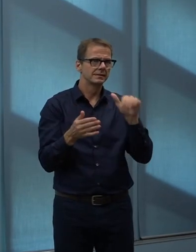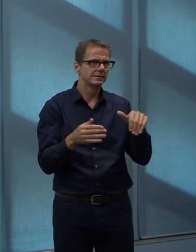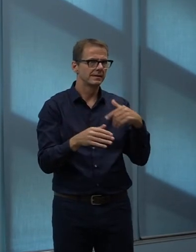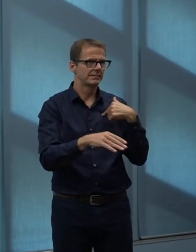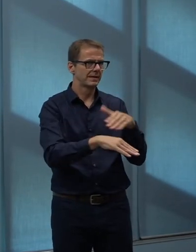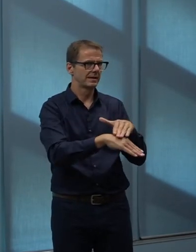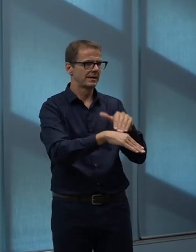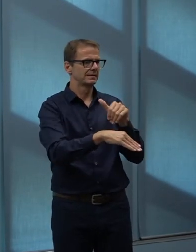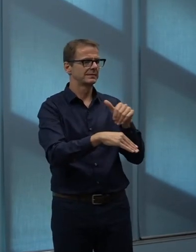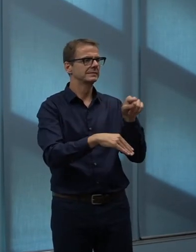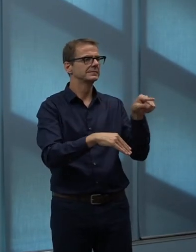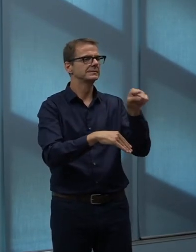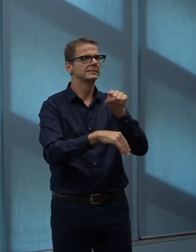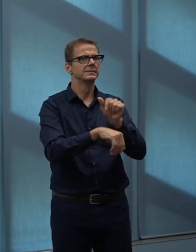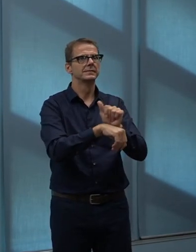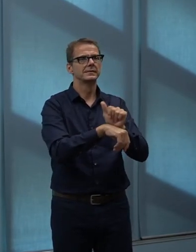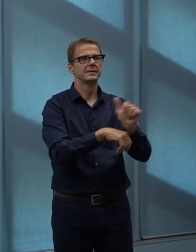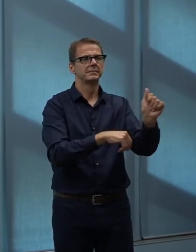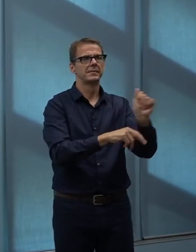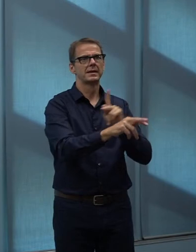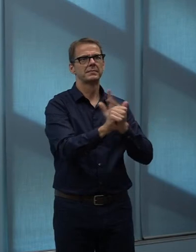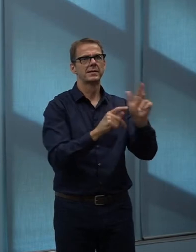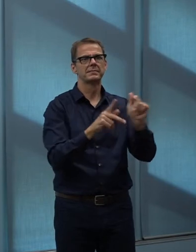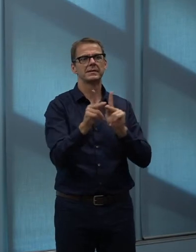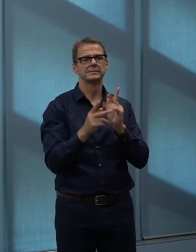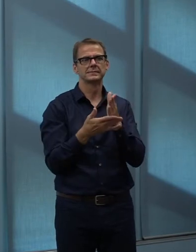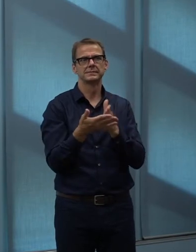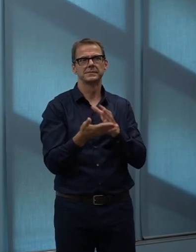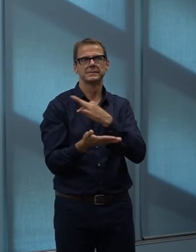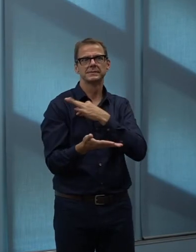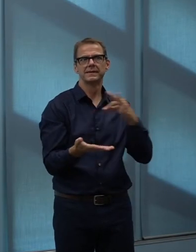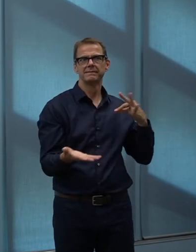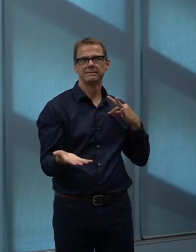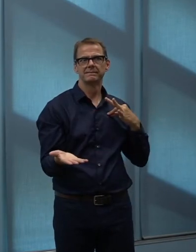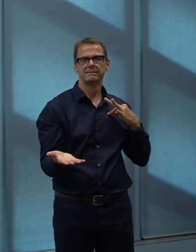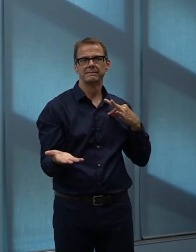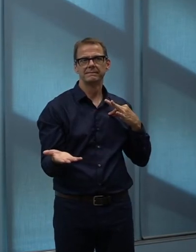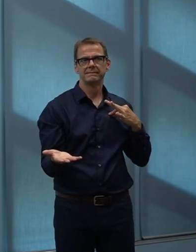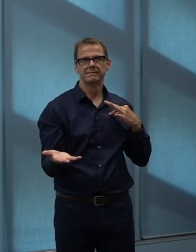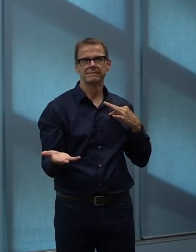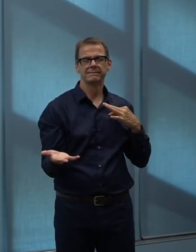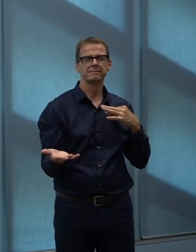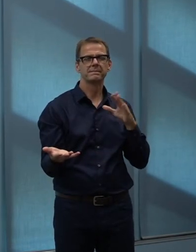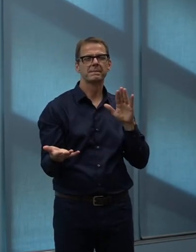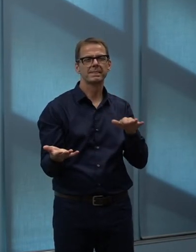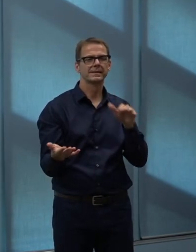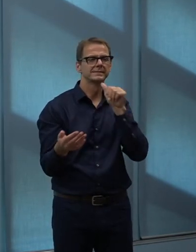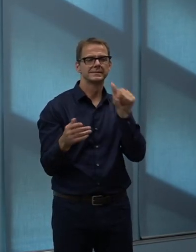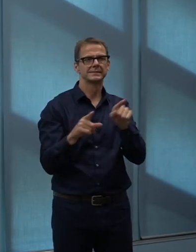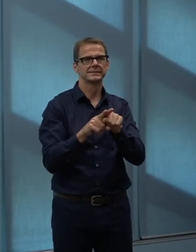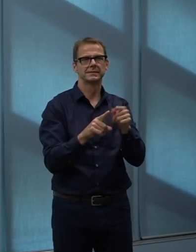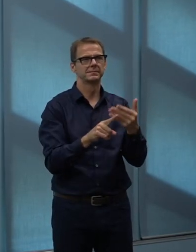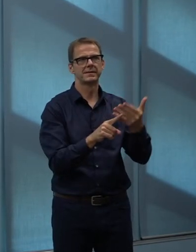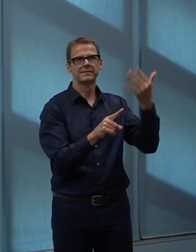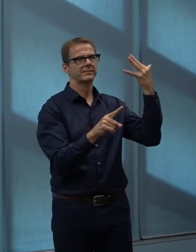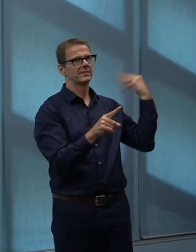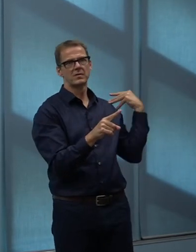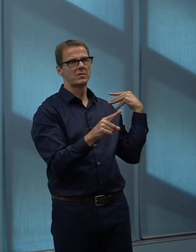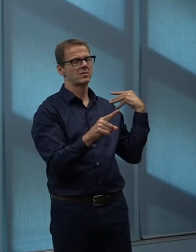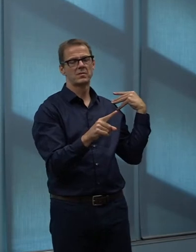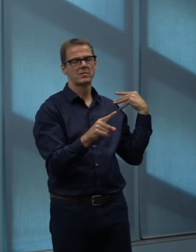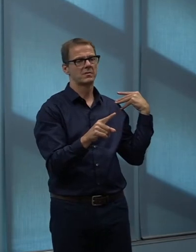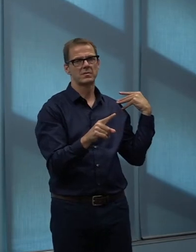able to reach the targeted levels that we had identified. So as a result, we were not expending what we had